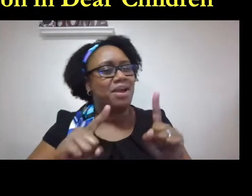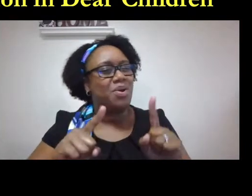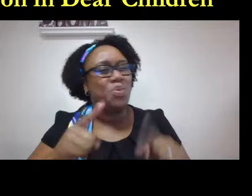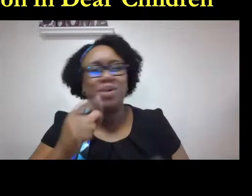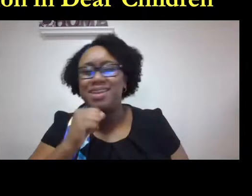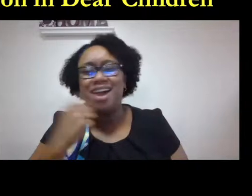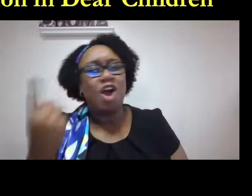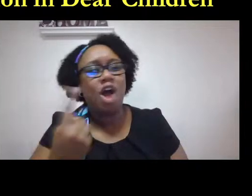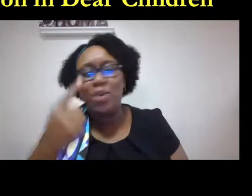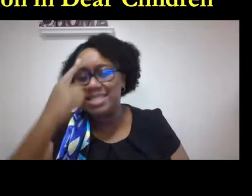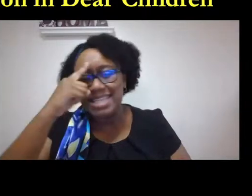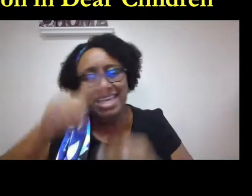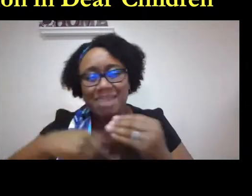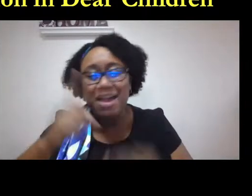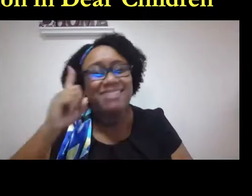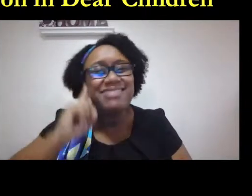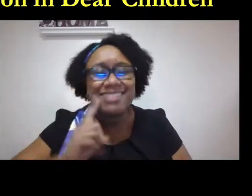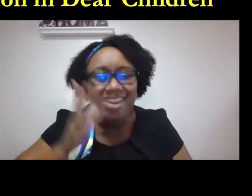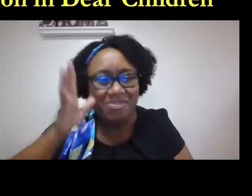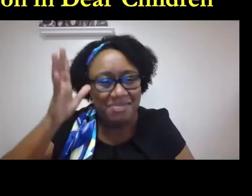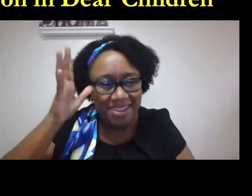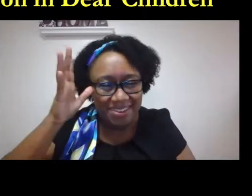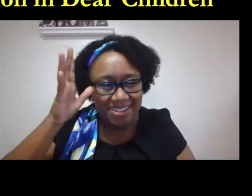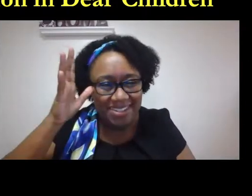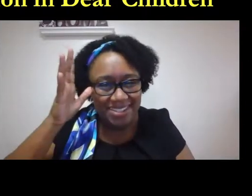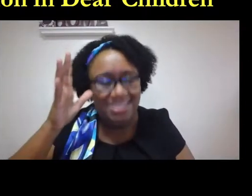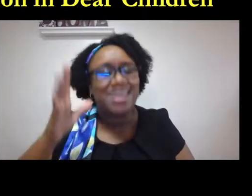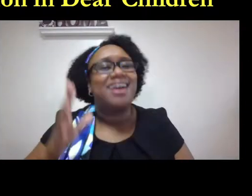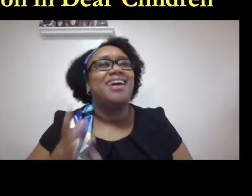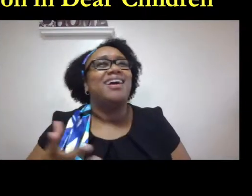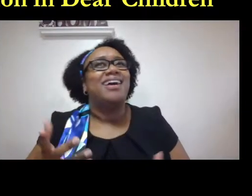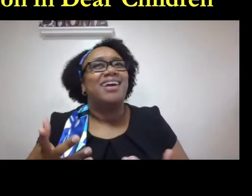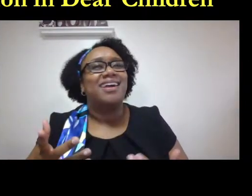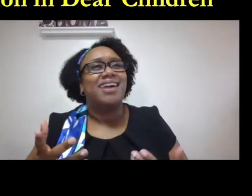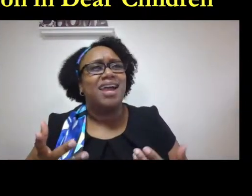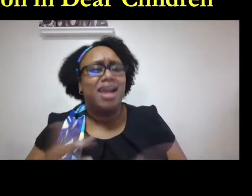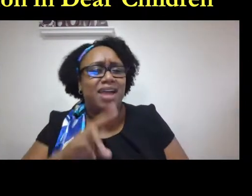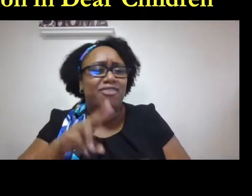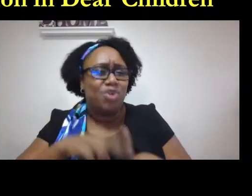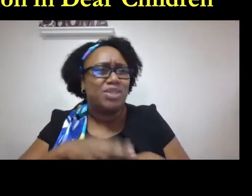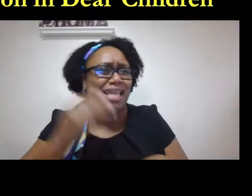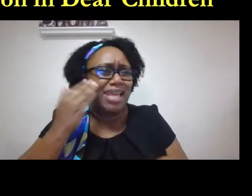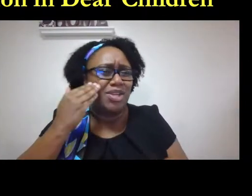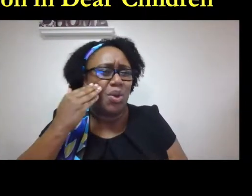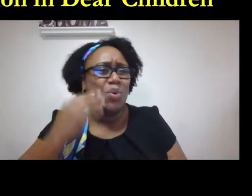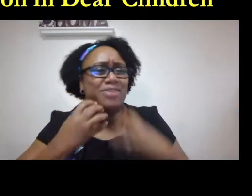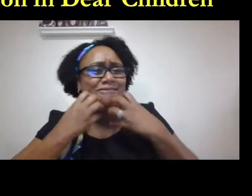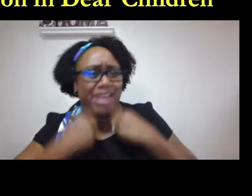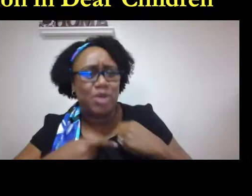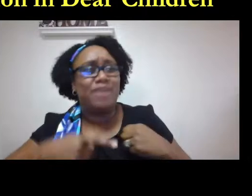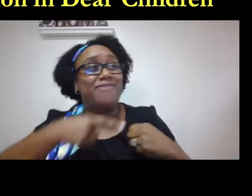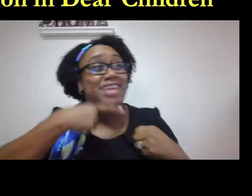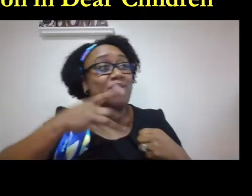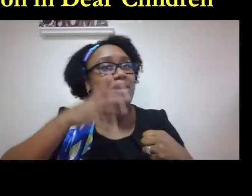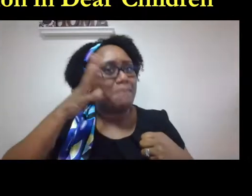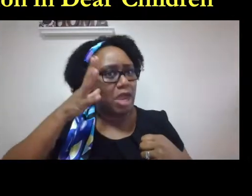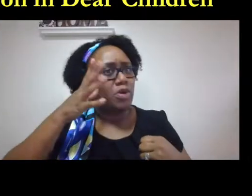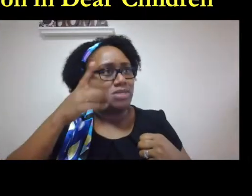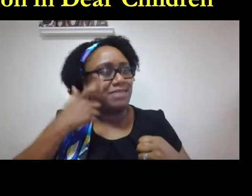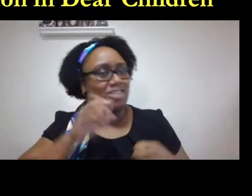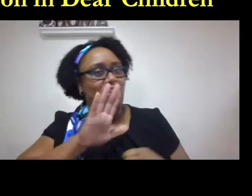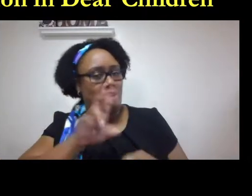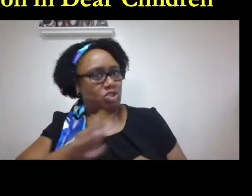individuals as well i think anytime we talk about parent-to-parent support people forget to think about